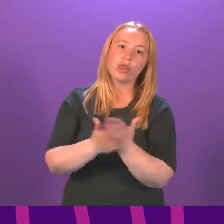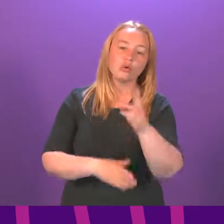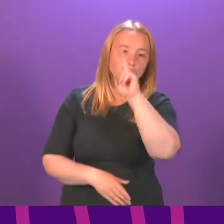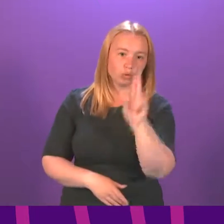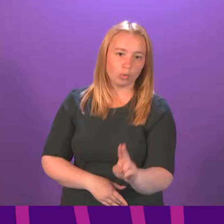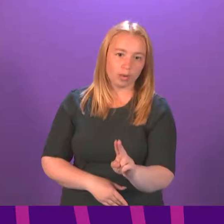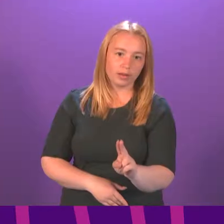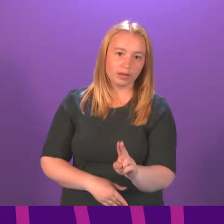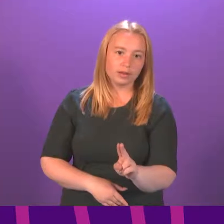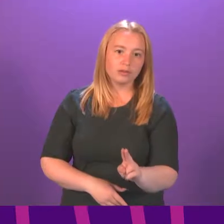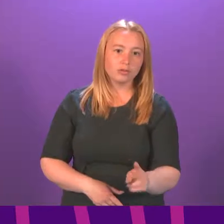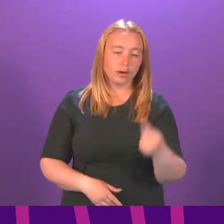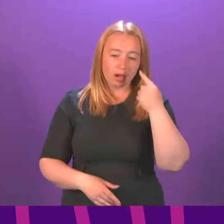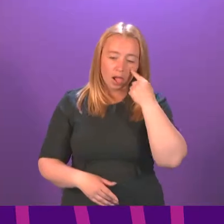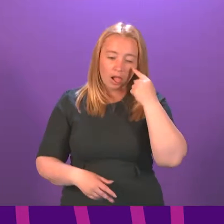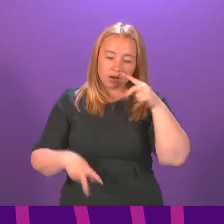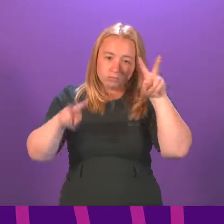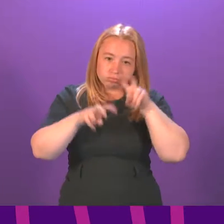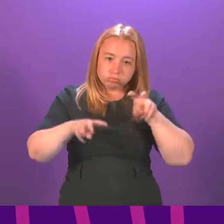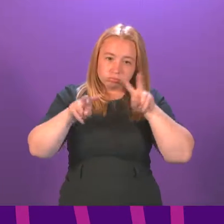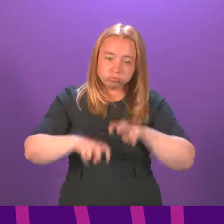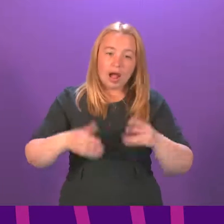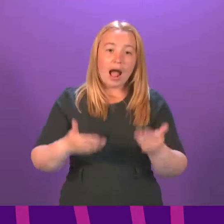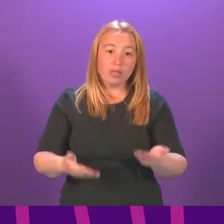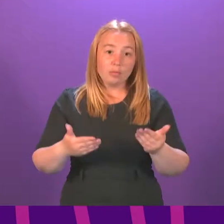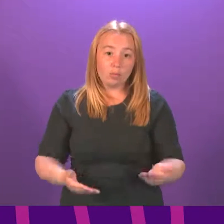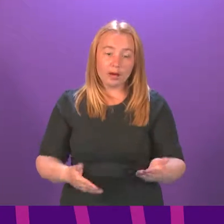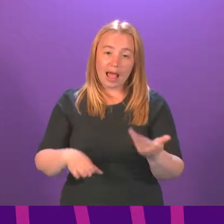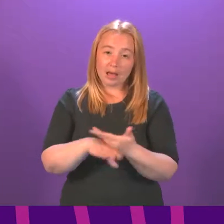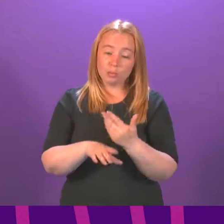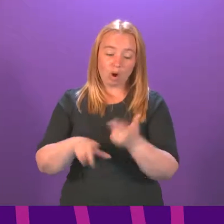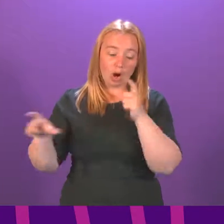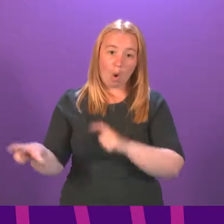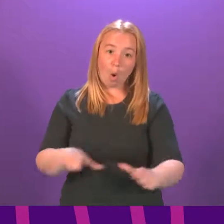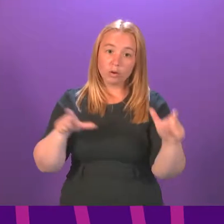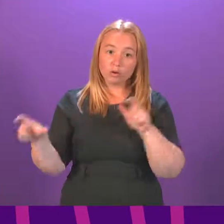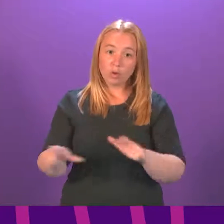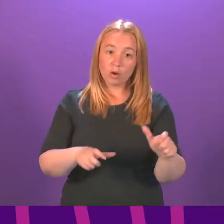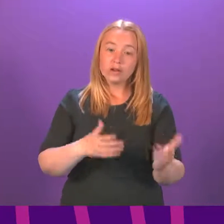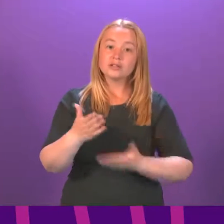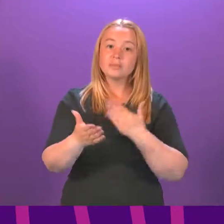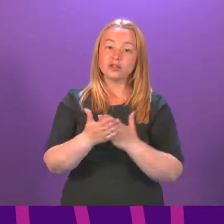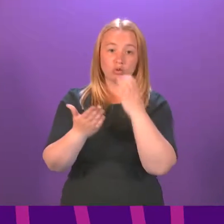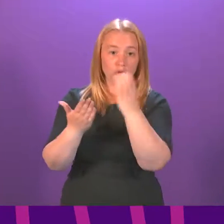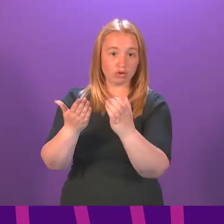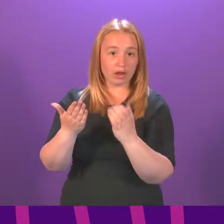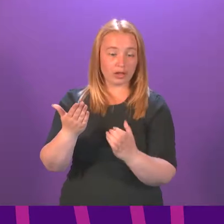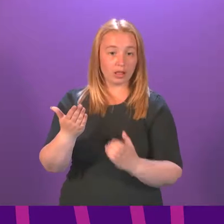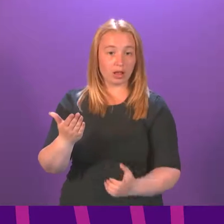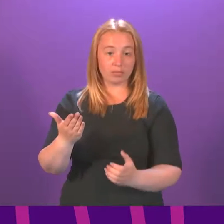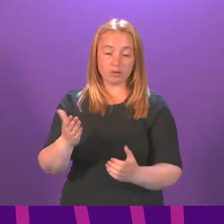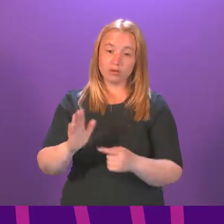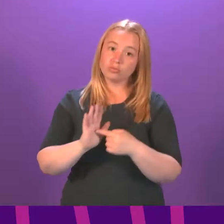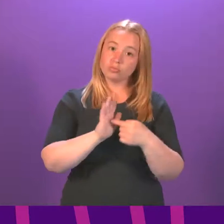we are, again, looking very, very seriously at this. There is work ongoing on this to ensure that our curriculum does give